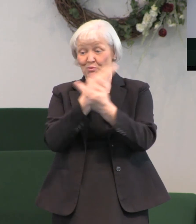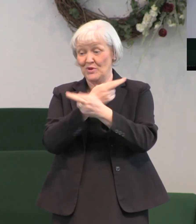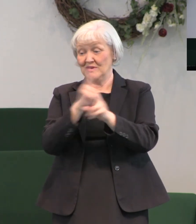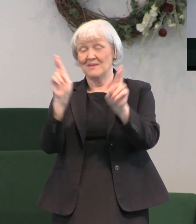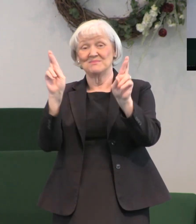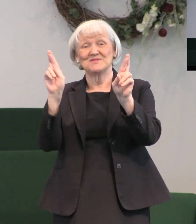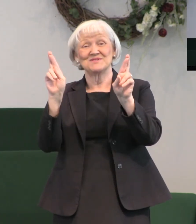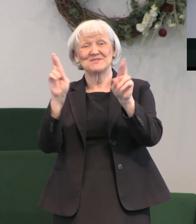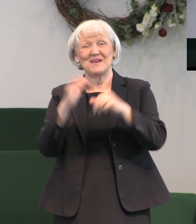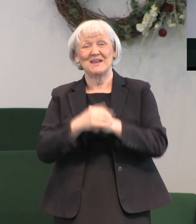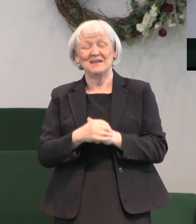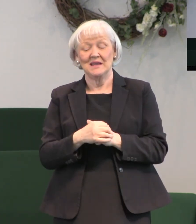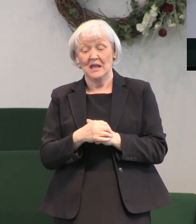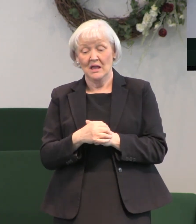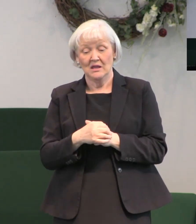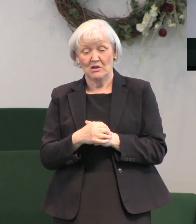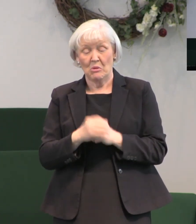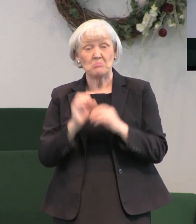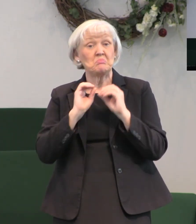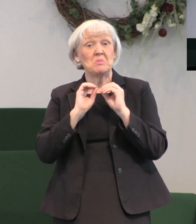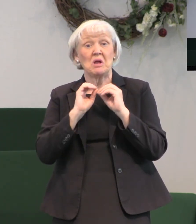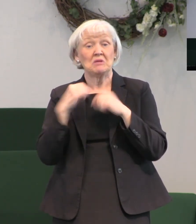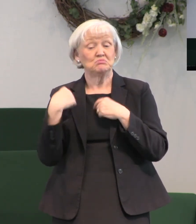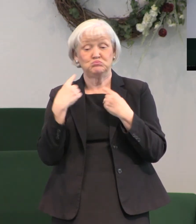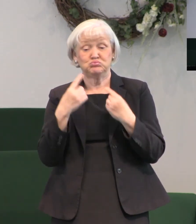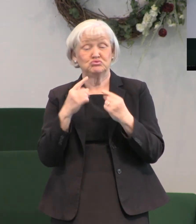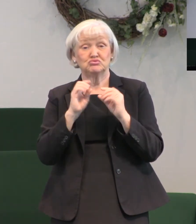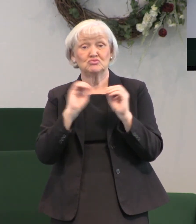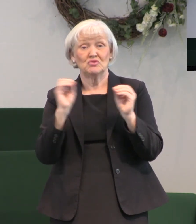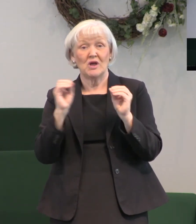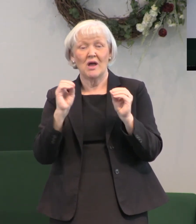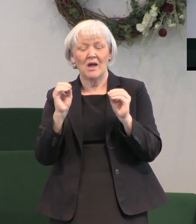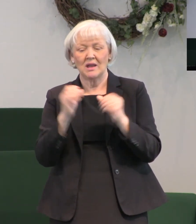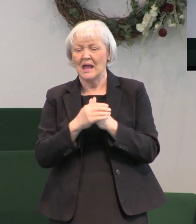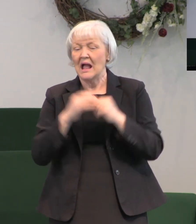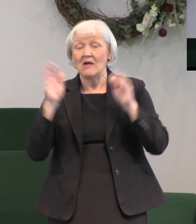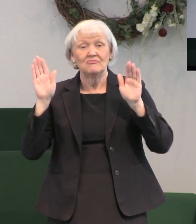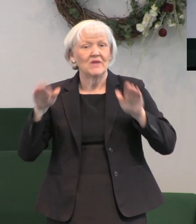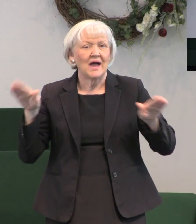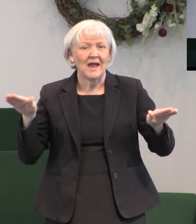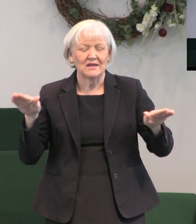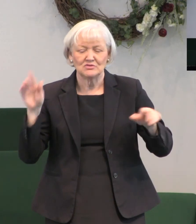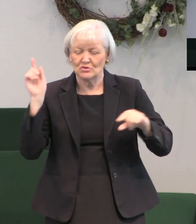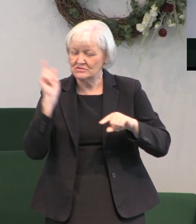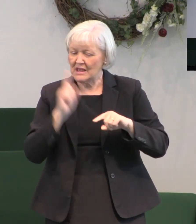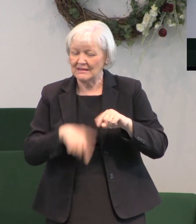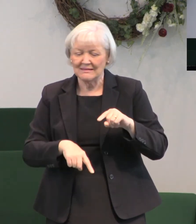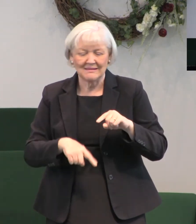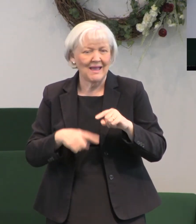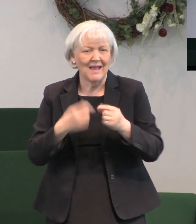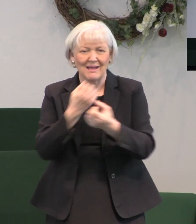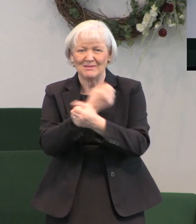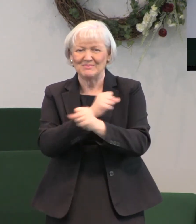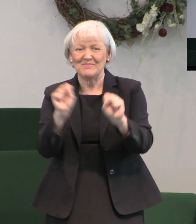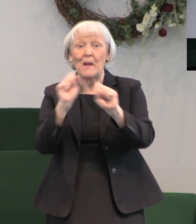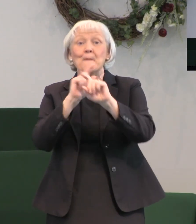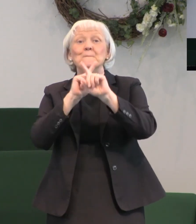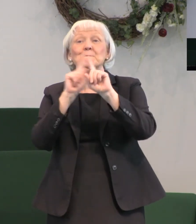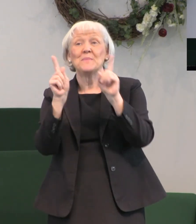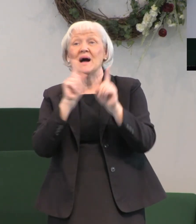made no salvation for the angels who fell but there has been a way